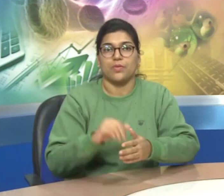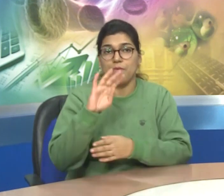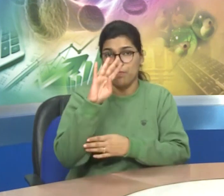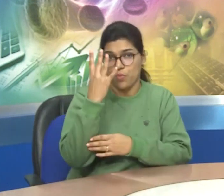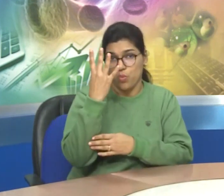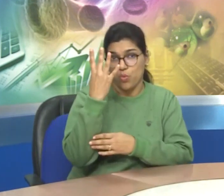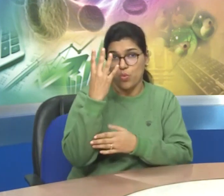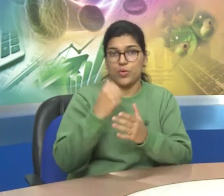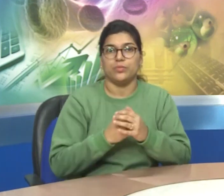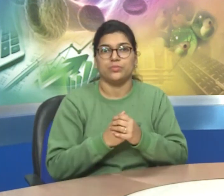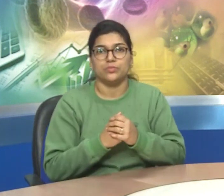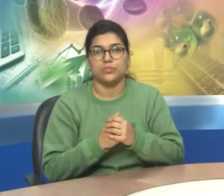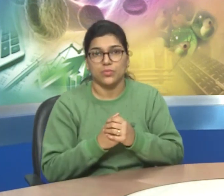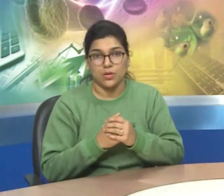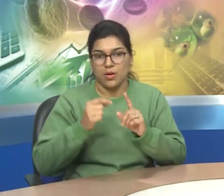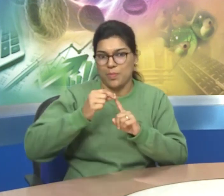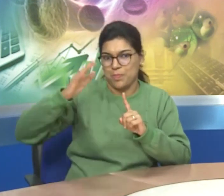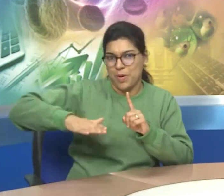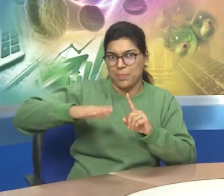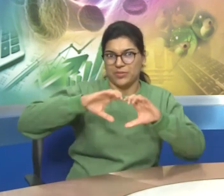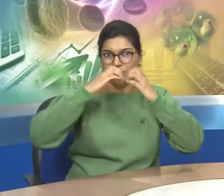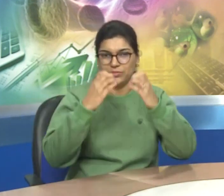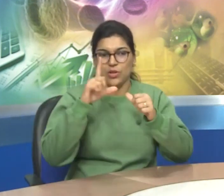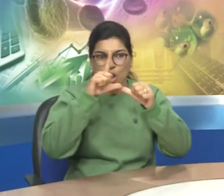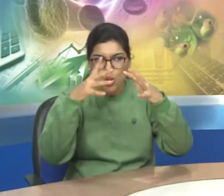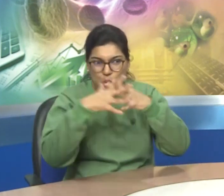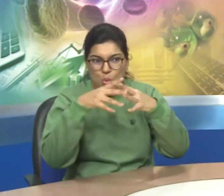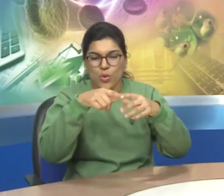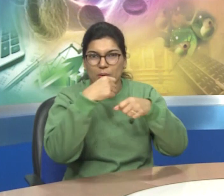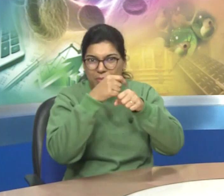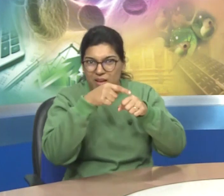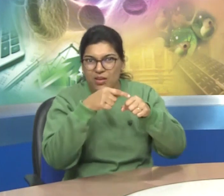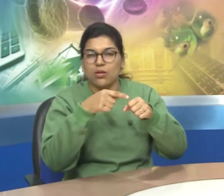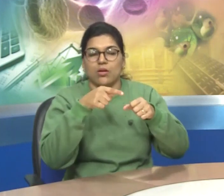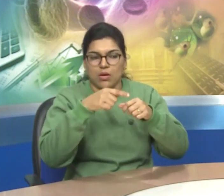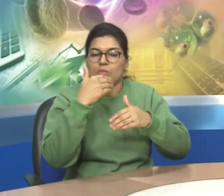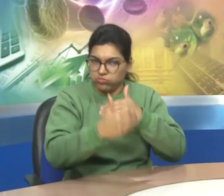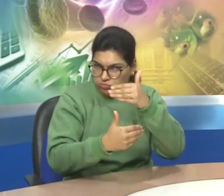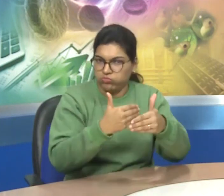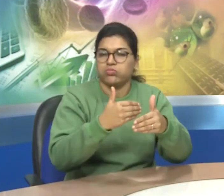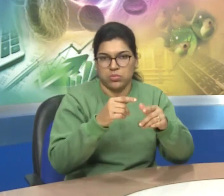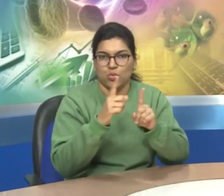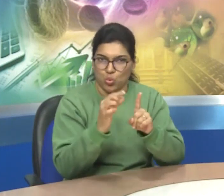point number four point the parliament also exercises